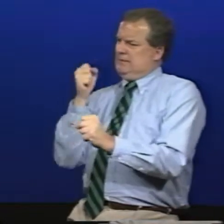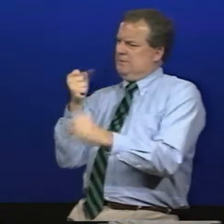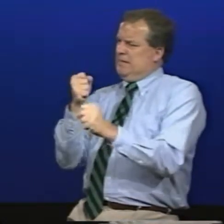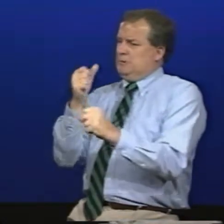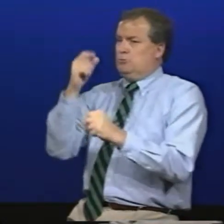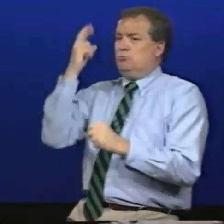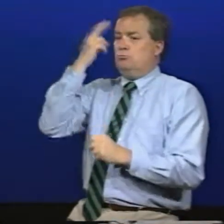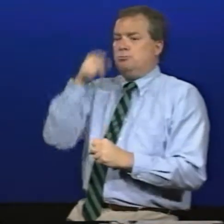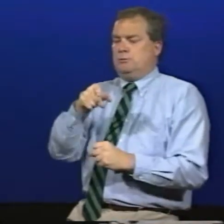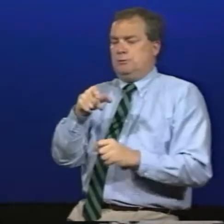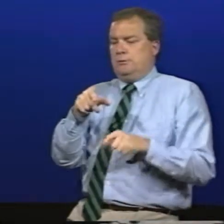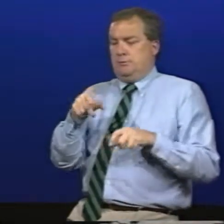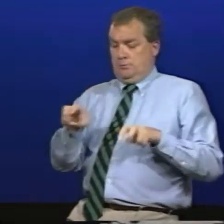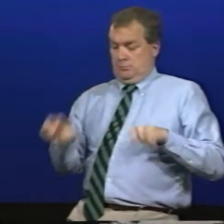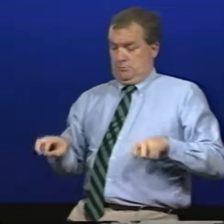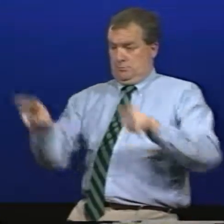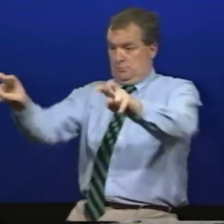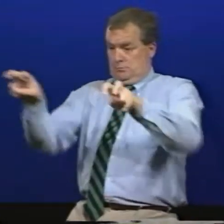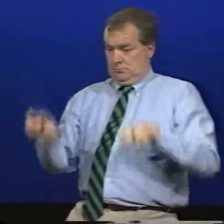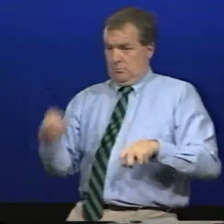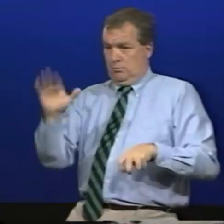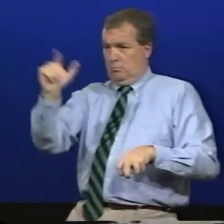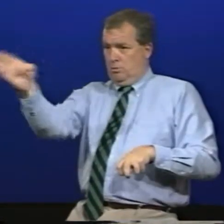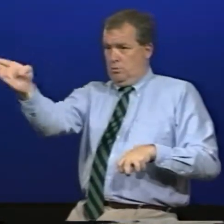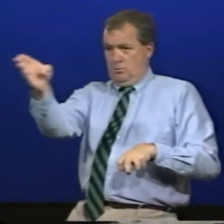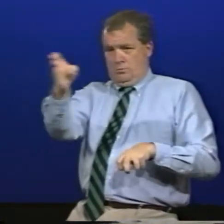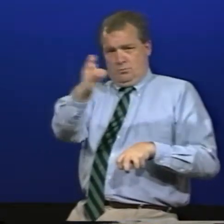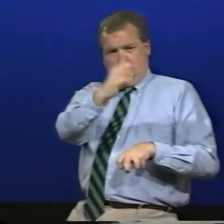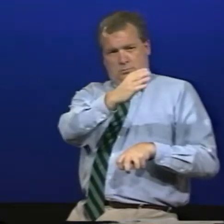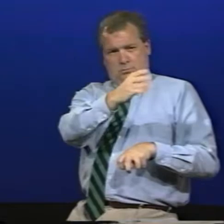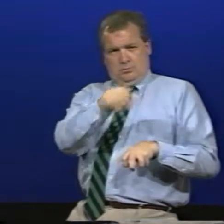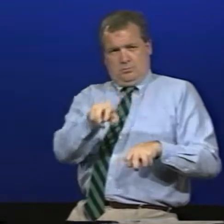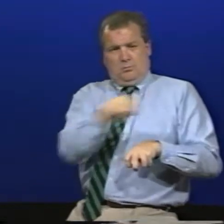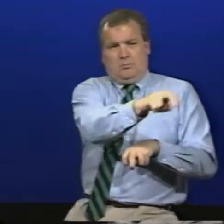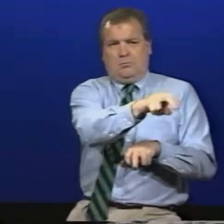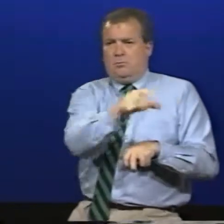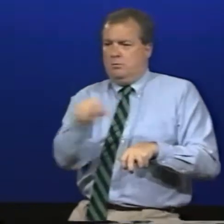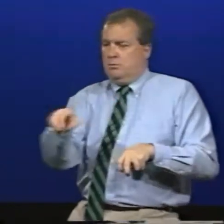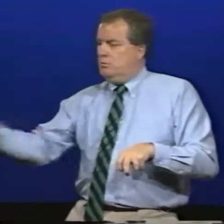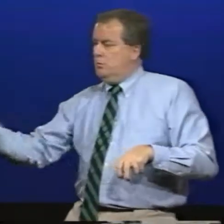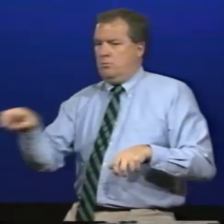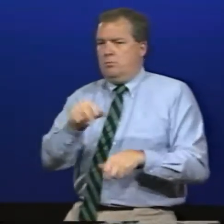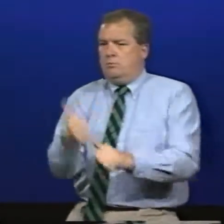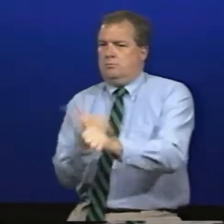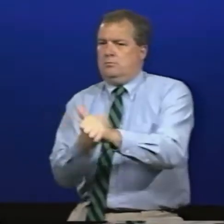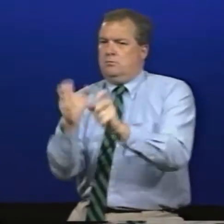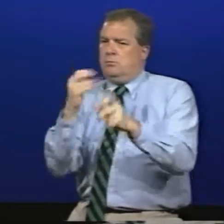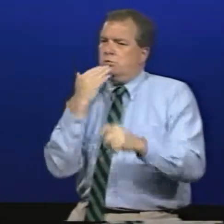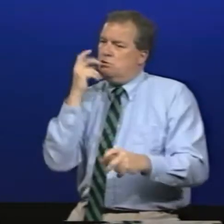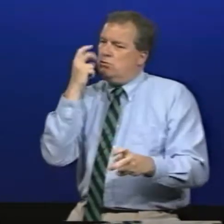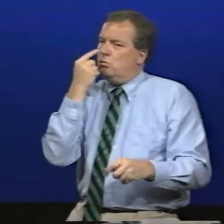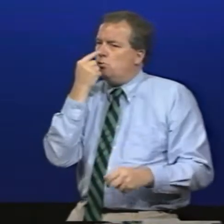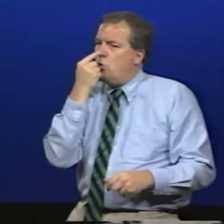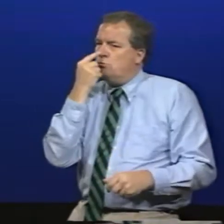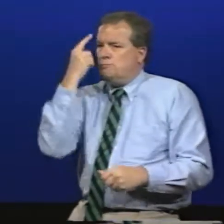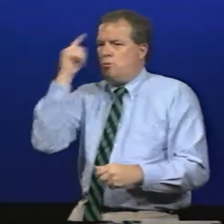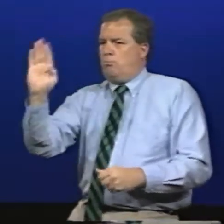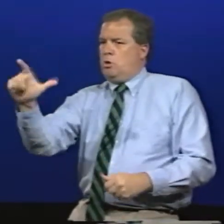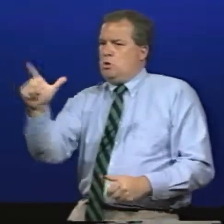you want to someone who's really quick the reason being that if the ball goes outside the boundary set by the guards and the forward then you need them to be